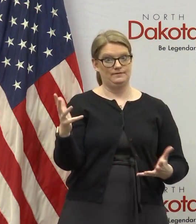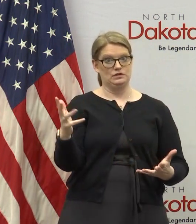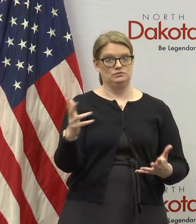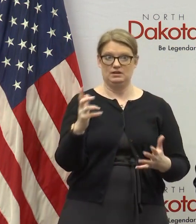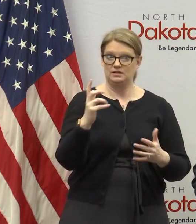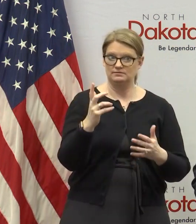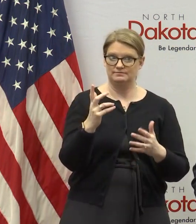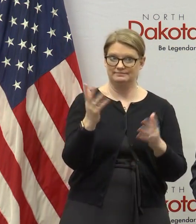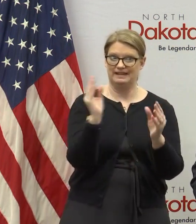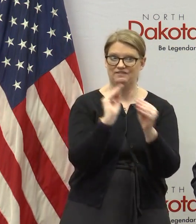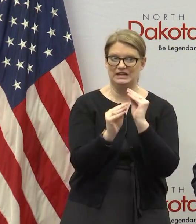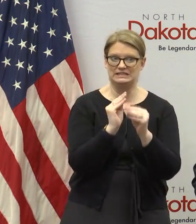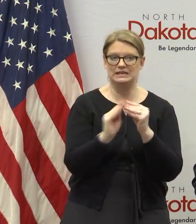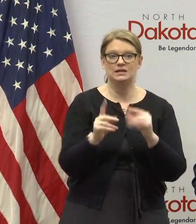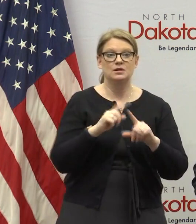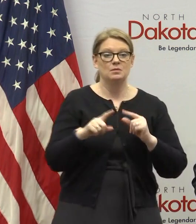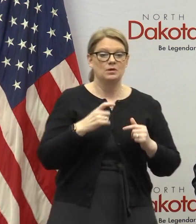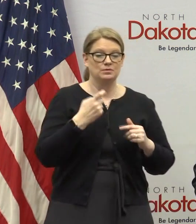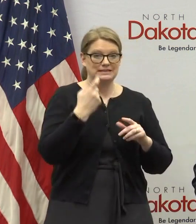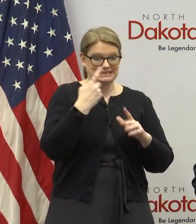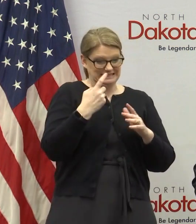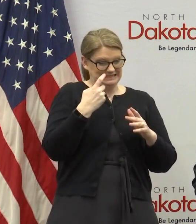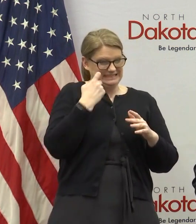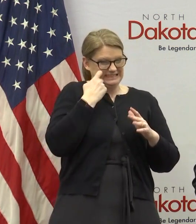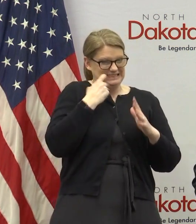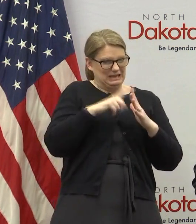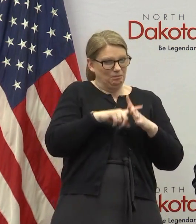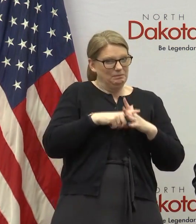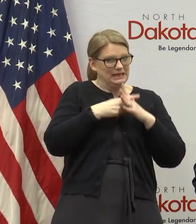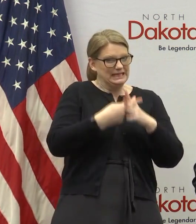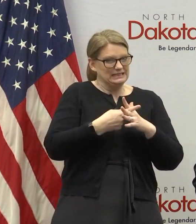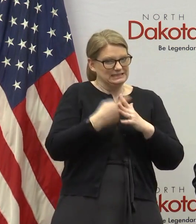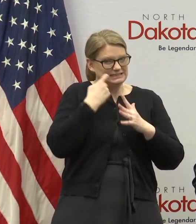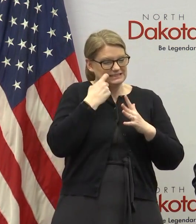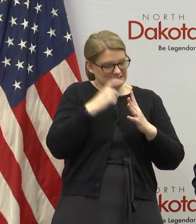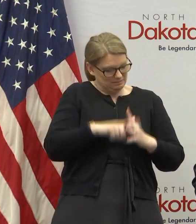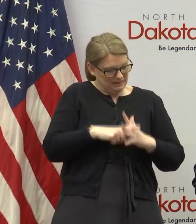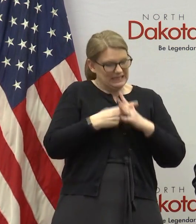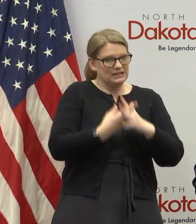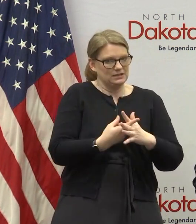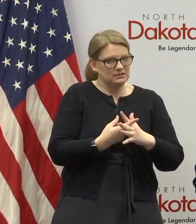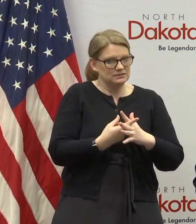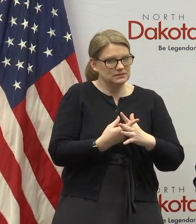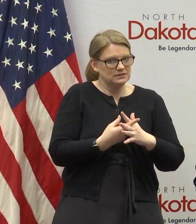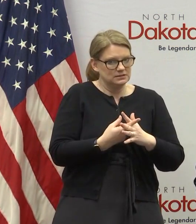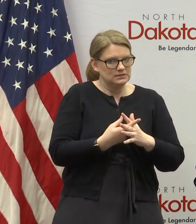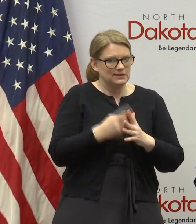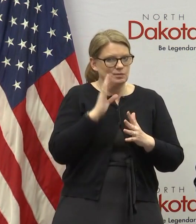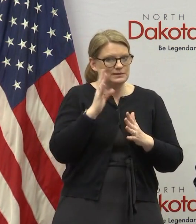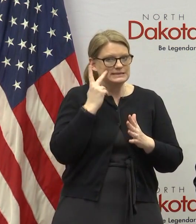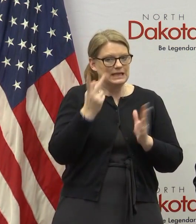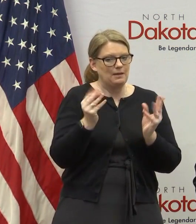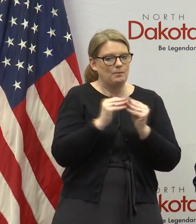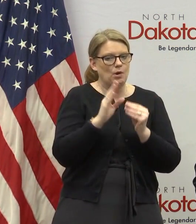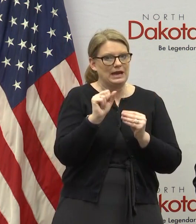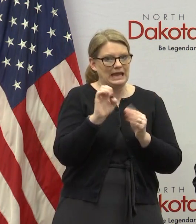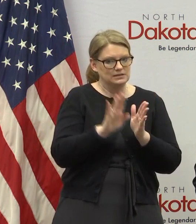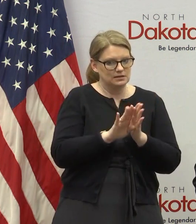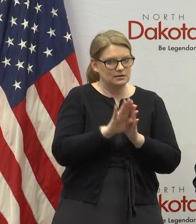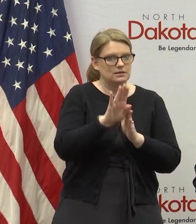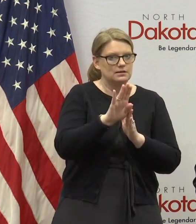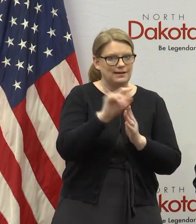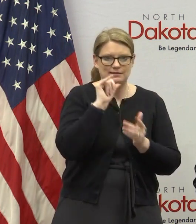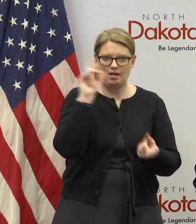now uh we're still at the front end of this thing uh we're it's we're still in a point where we would expect that we're going to continue to see more cases not less